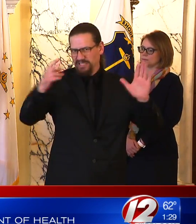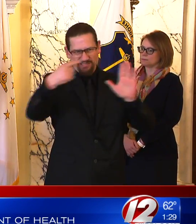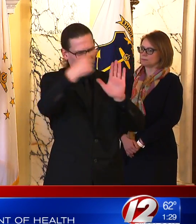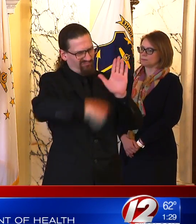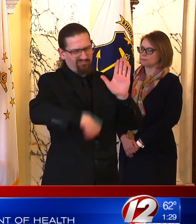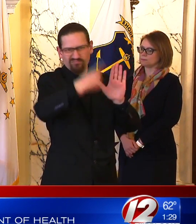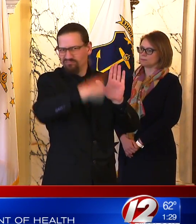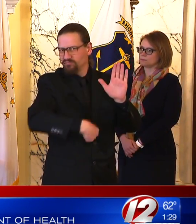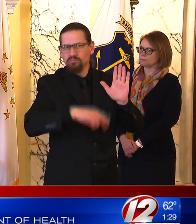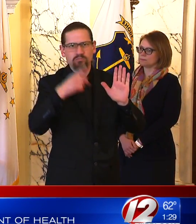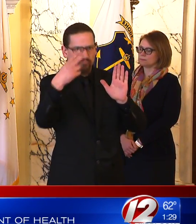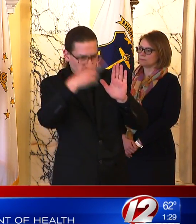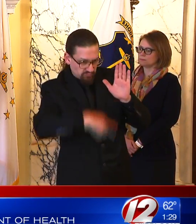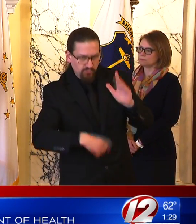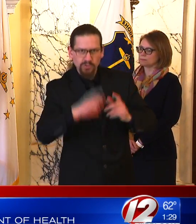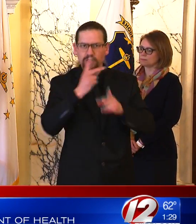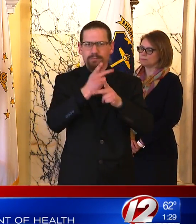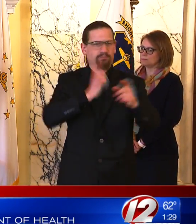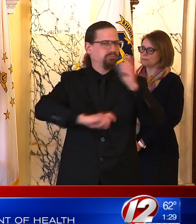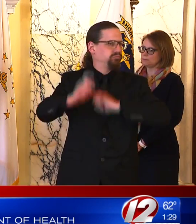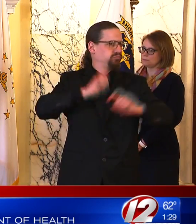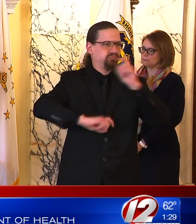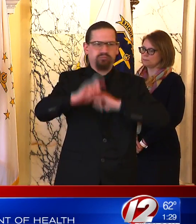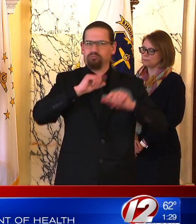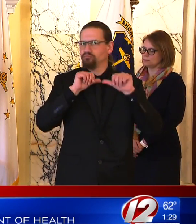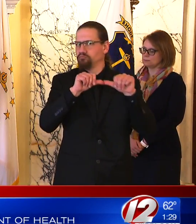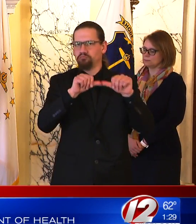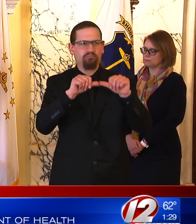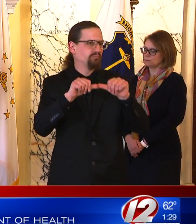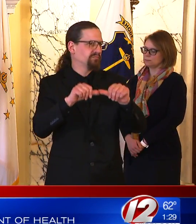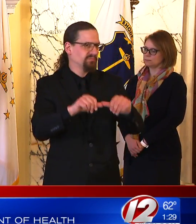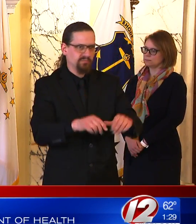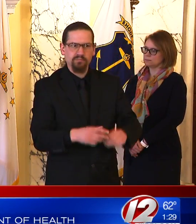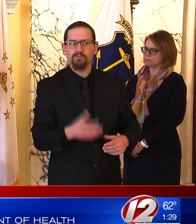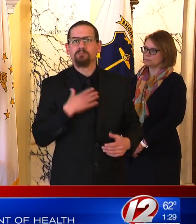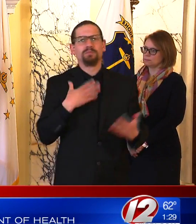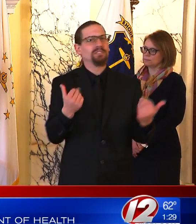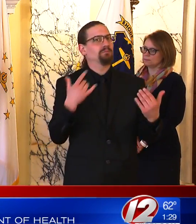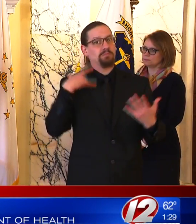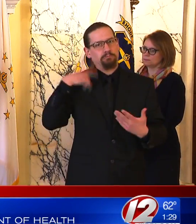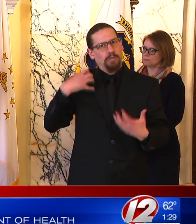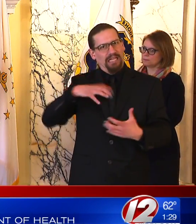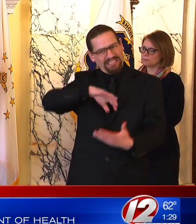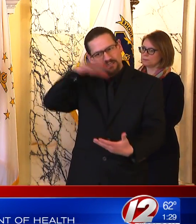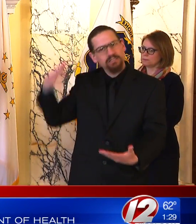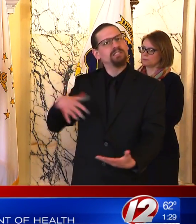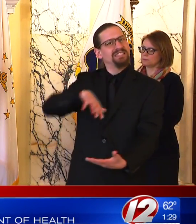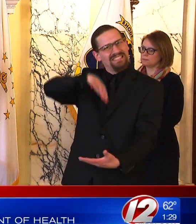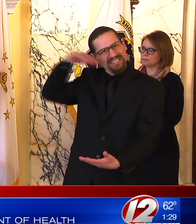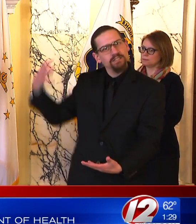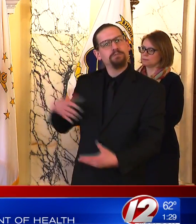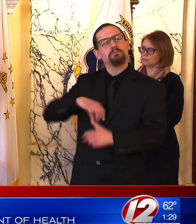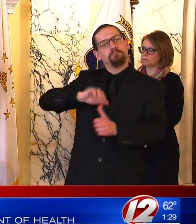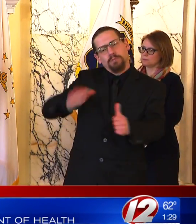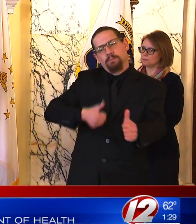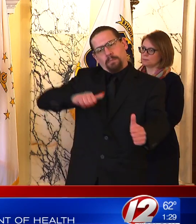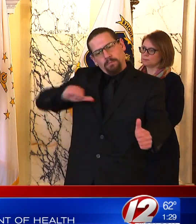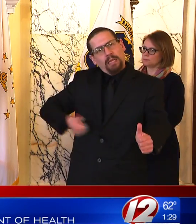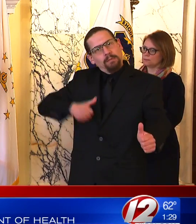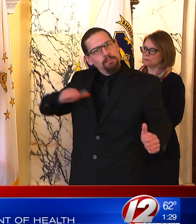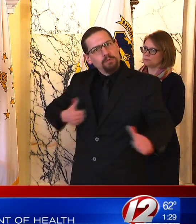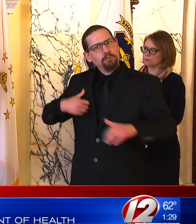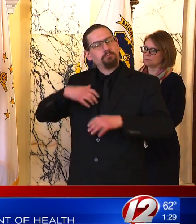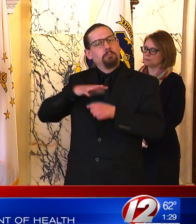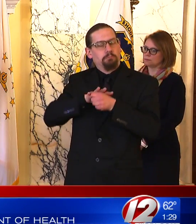case count to 203. 28 people are in the hospital compared to 23